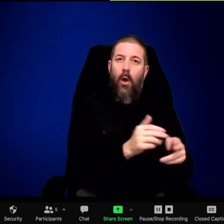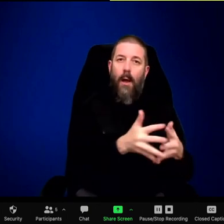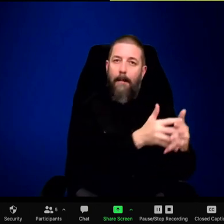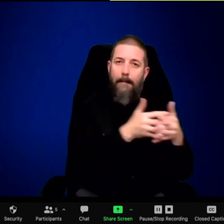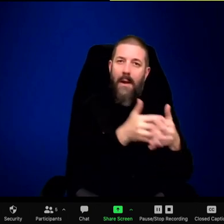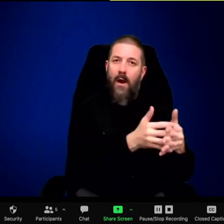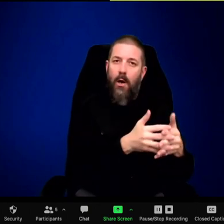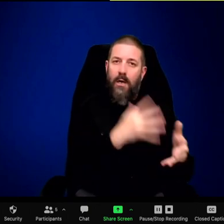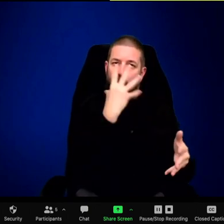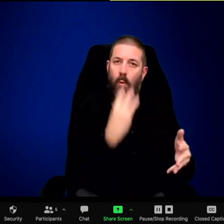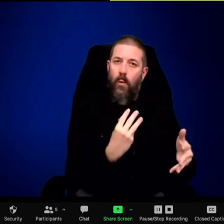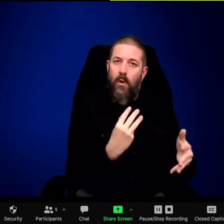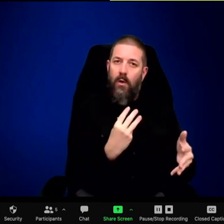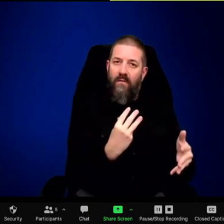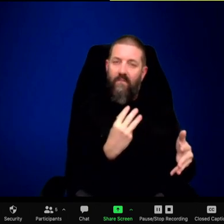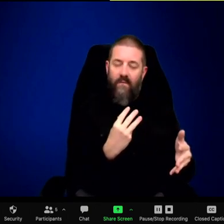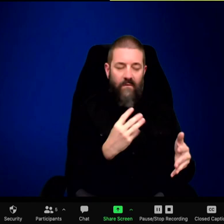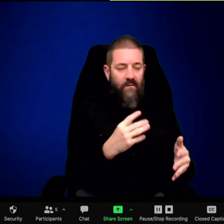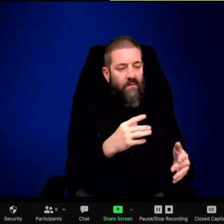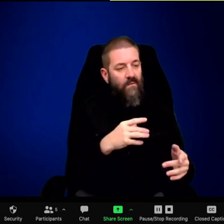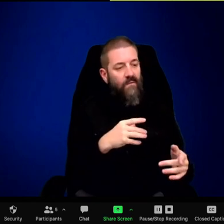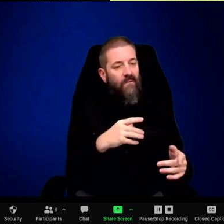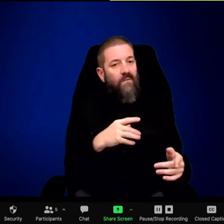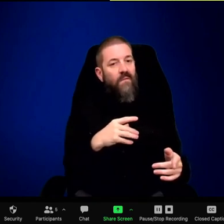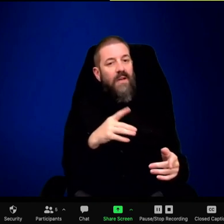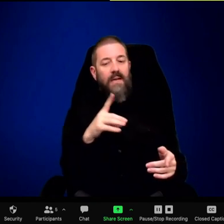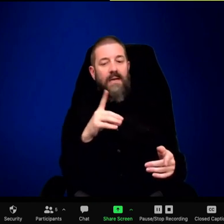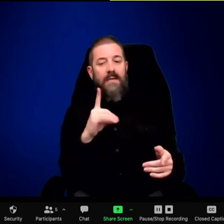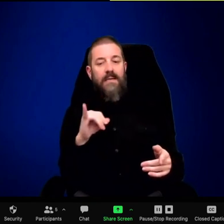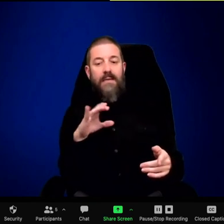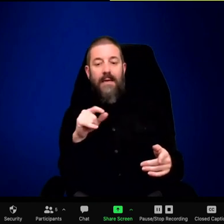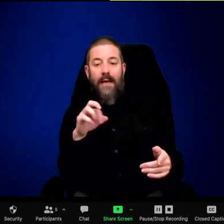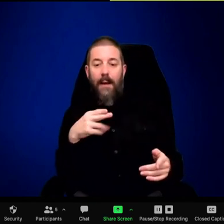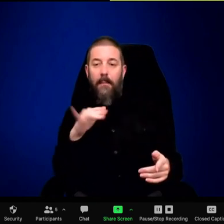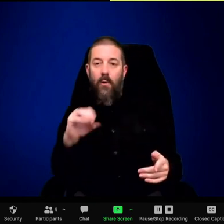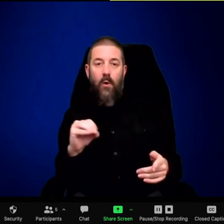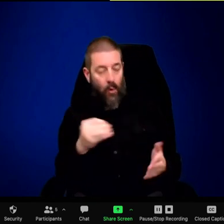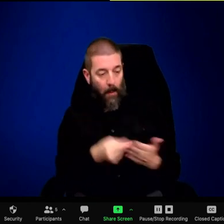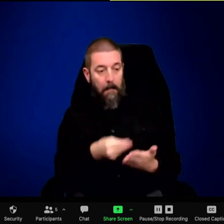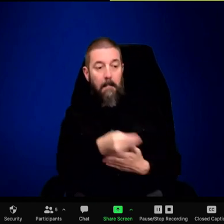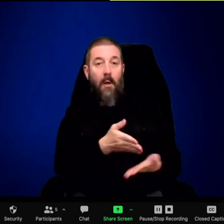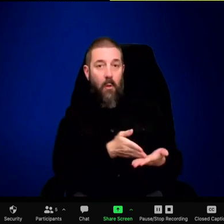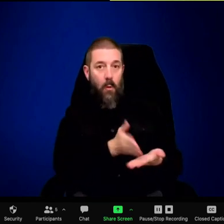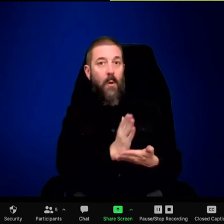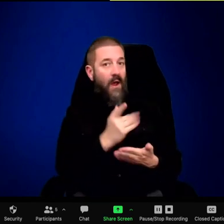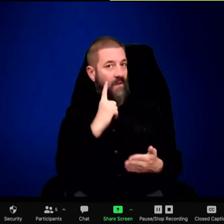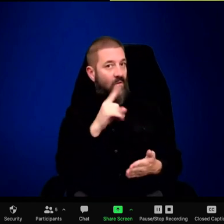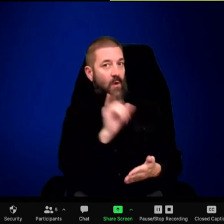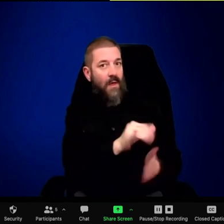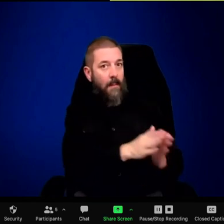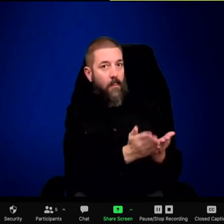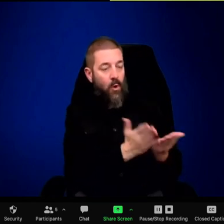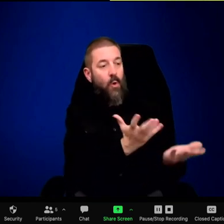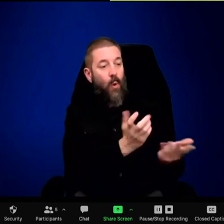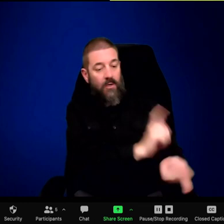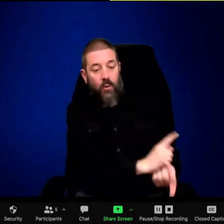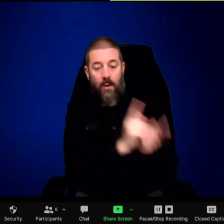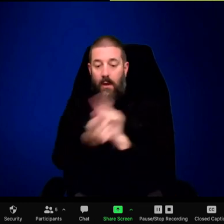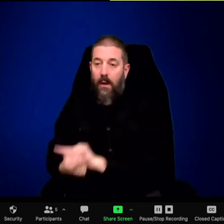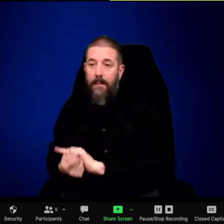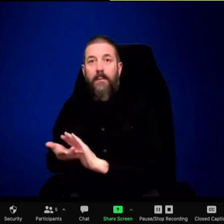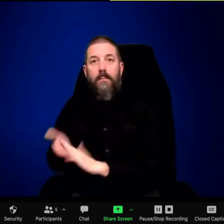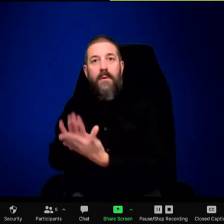next fall. So, 302 would be the fall of 21 in September. And then after that, the 06 book.